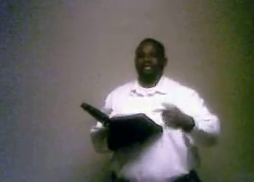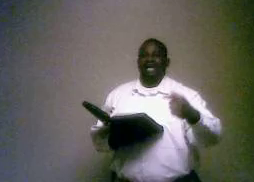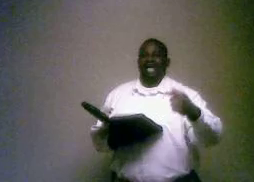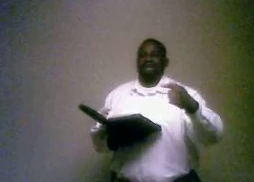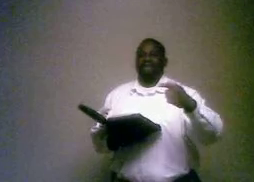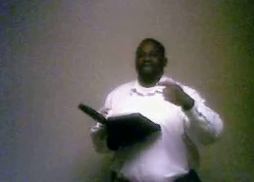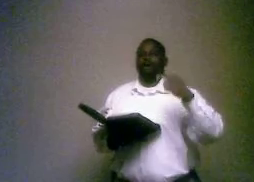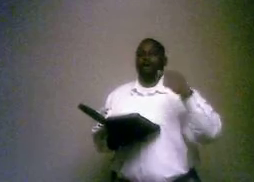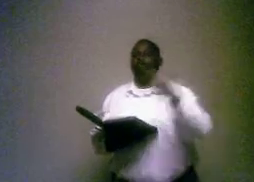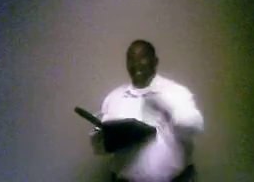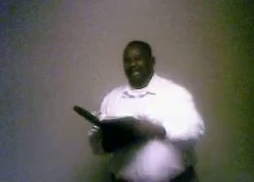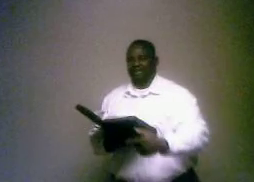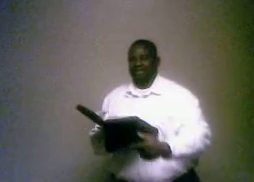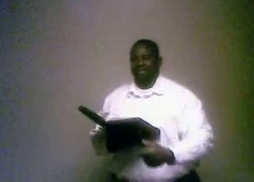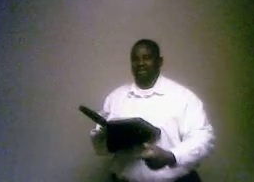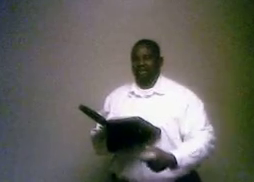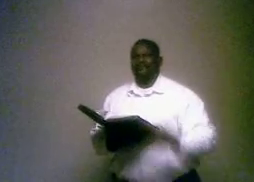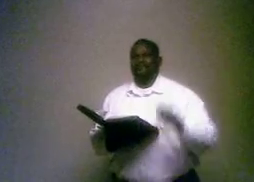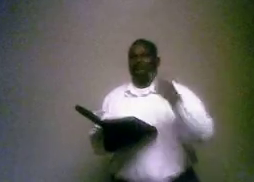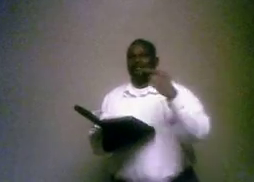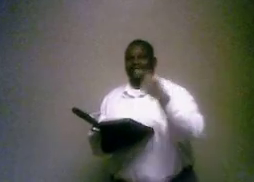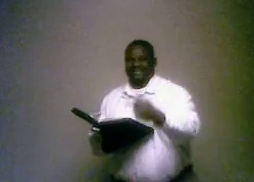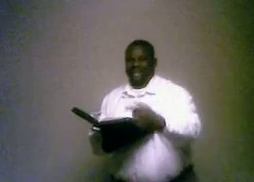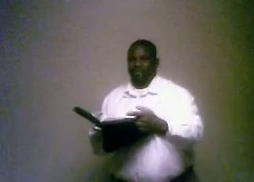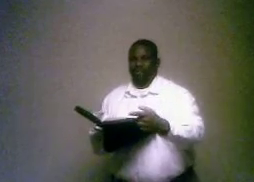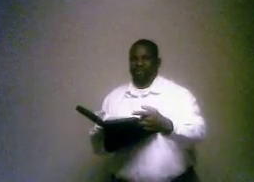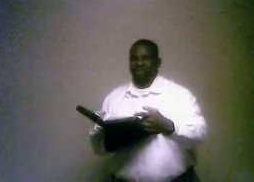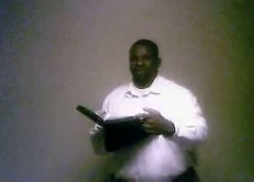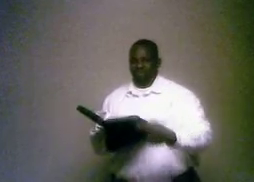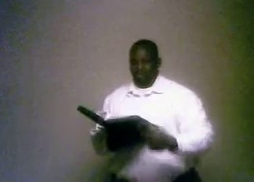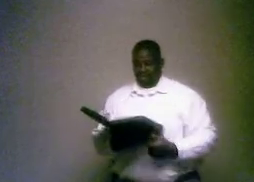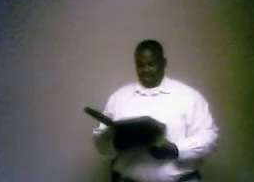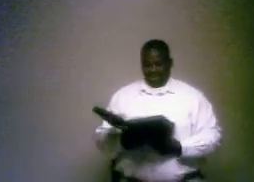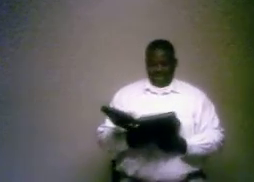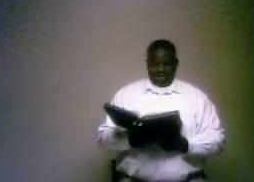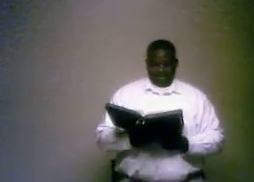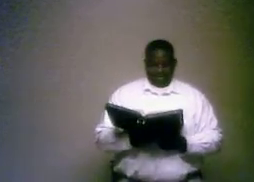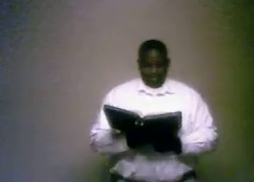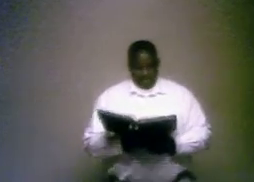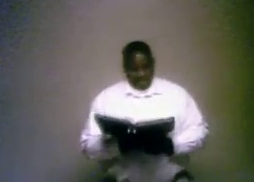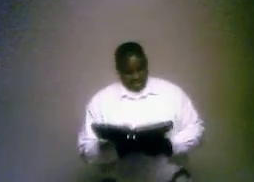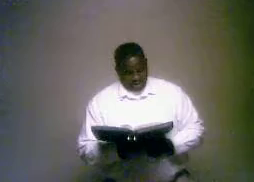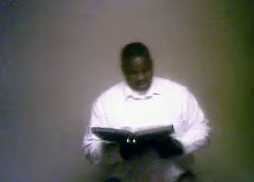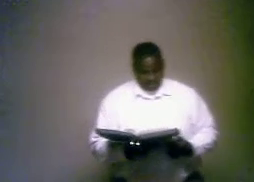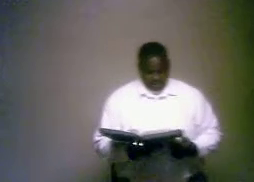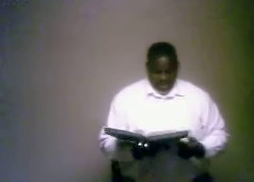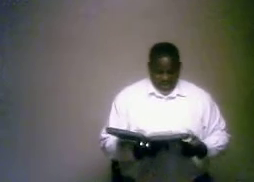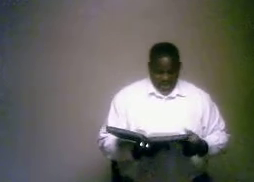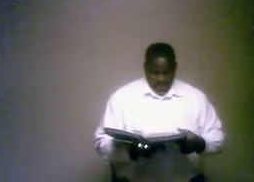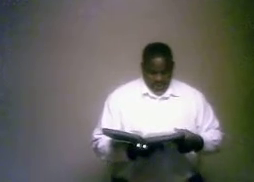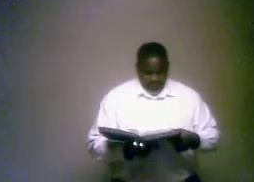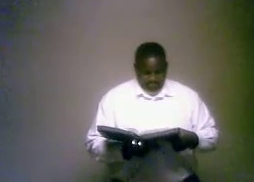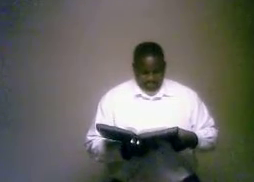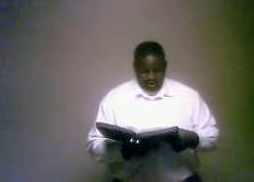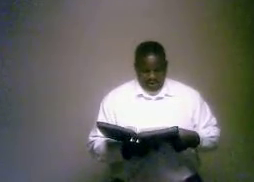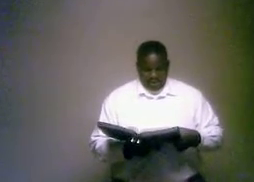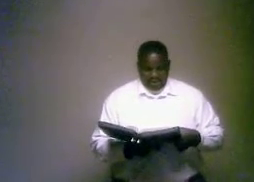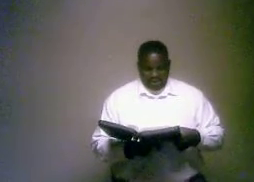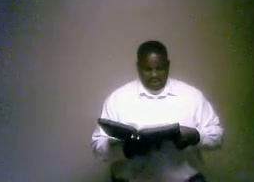and then the obedience of all his disciples. See? So let's go over. So we see